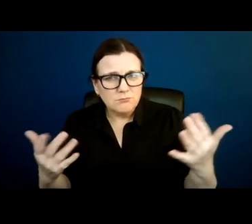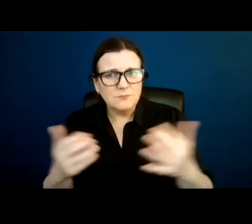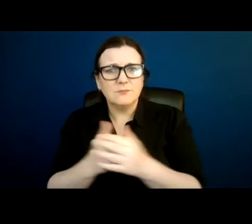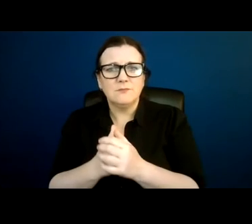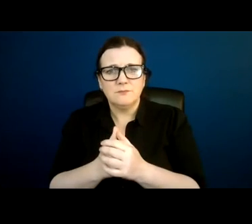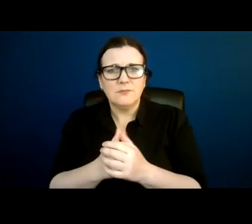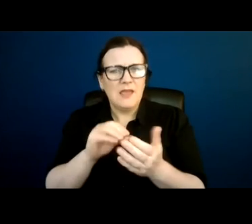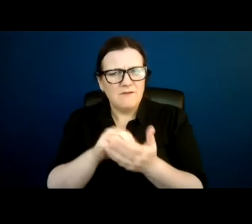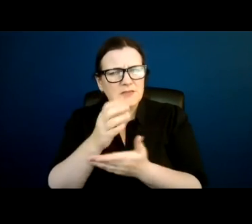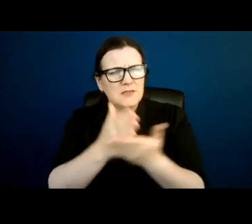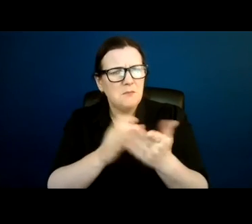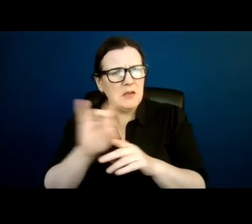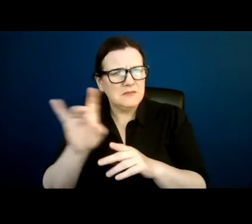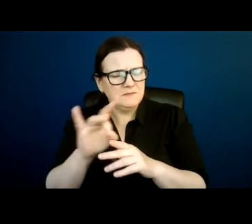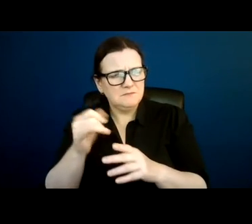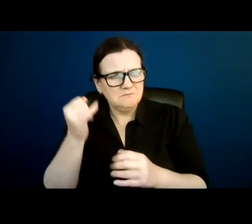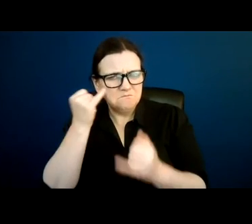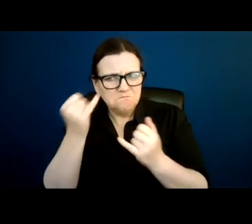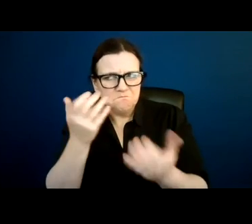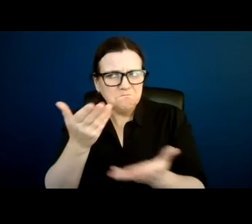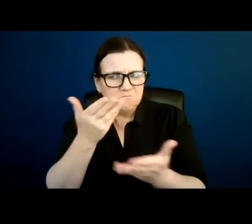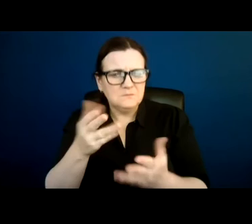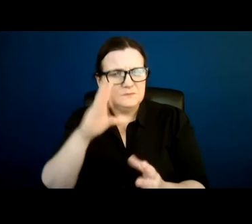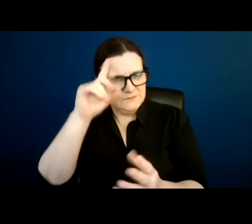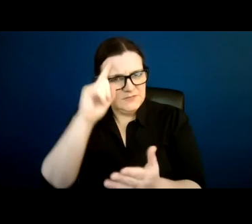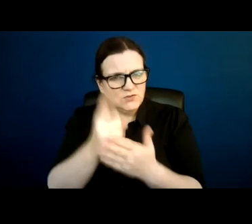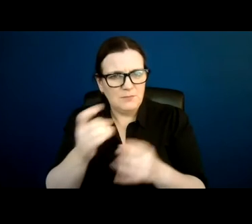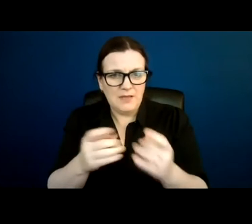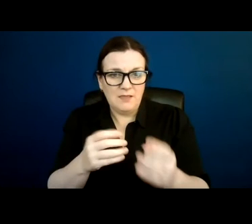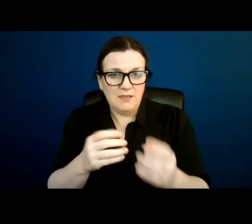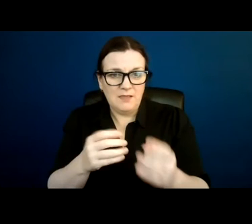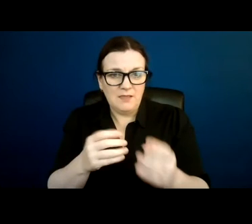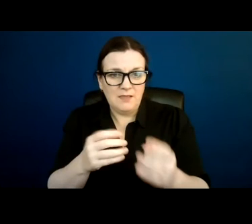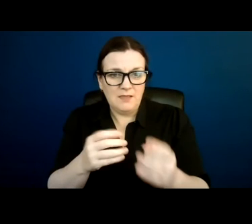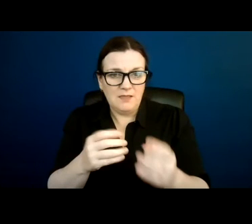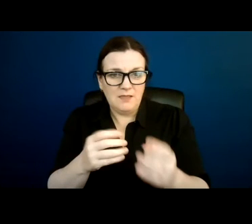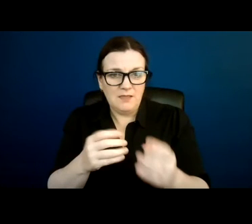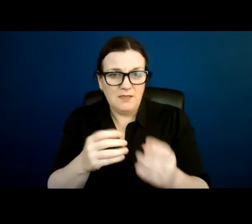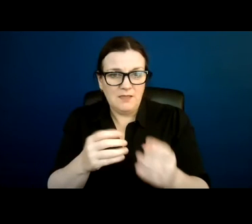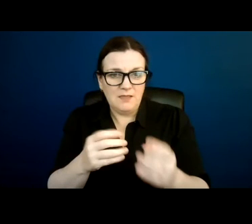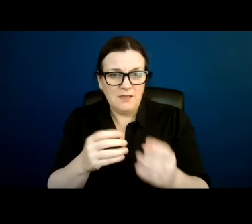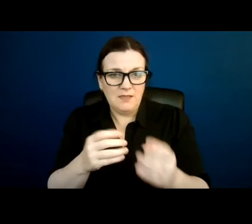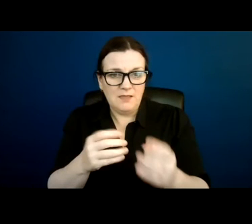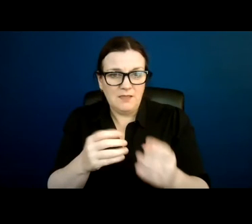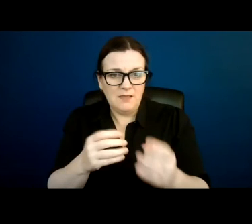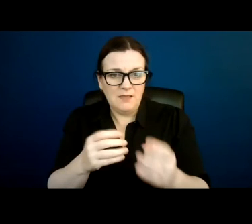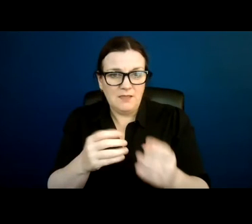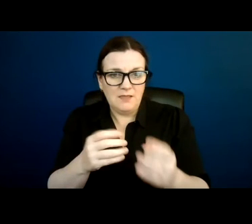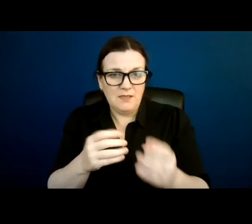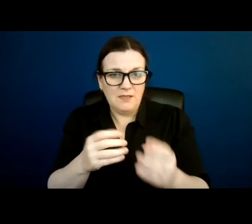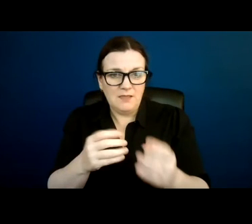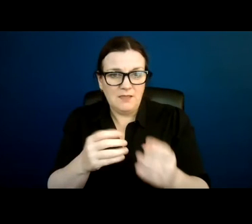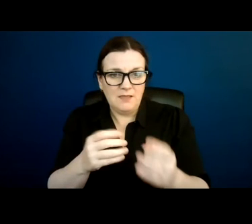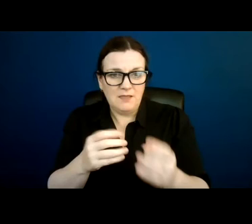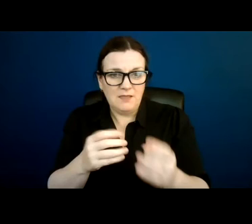some conclusion. Well, that was a what I was thinking about. Okay, thanks, Max. And what